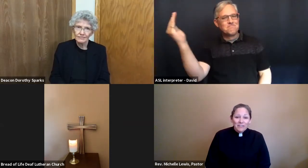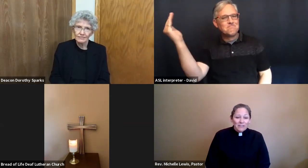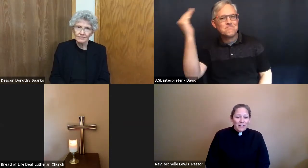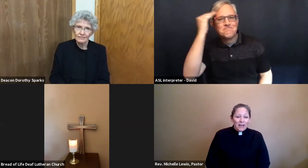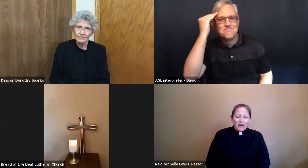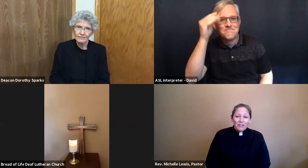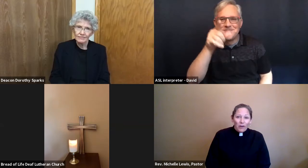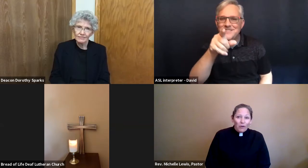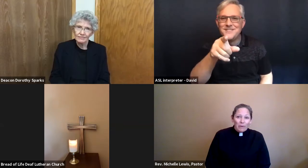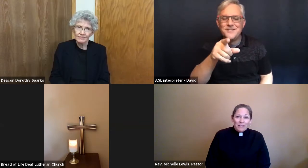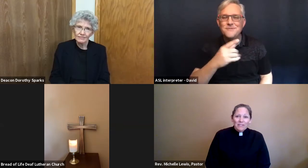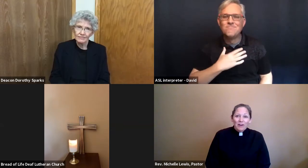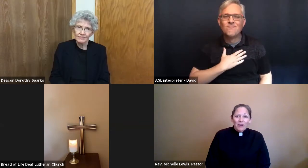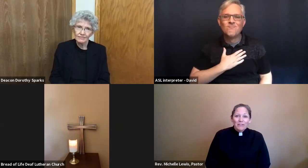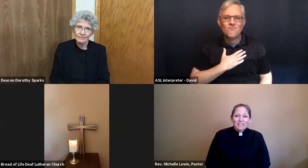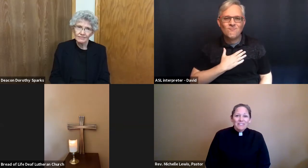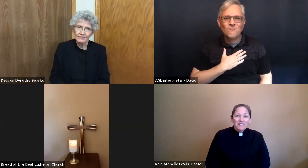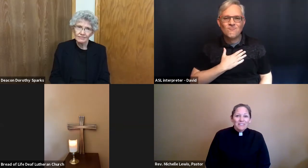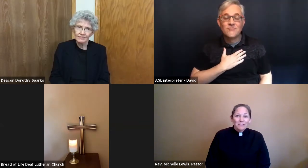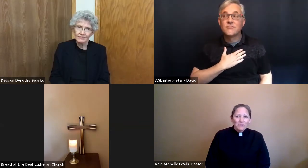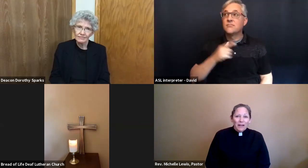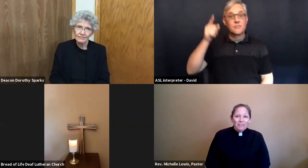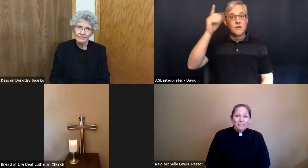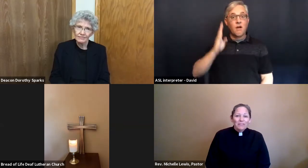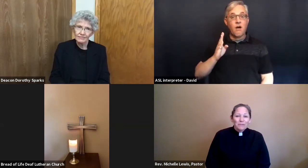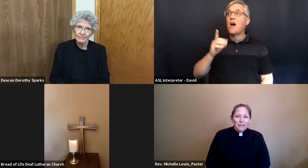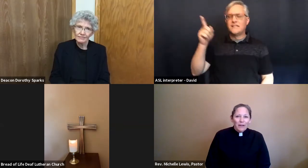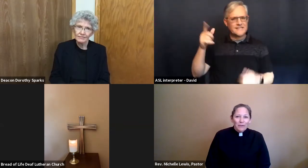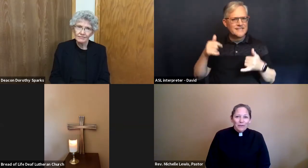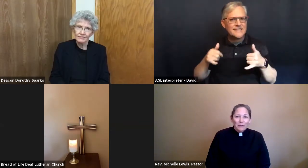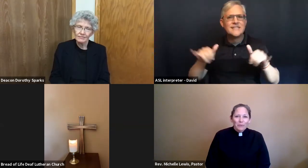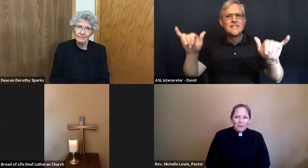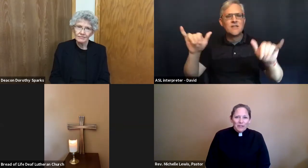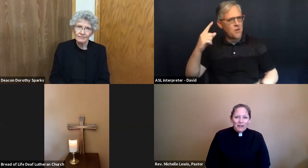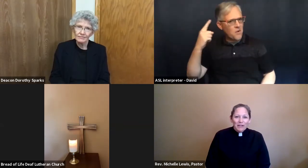and always calls us into life together with God.